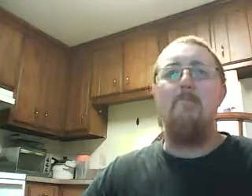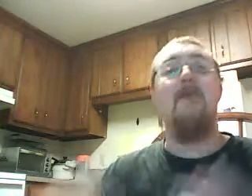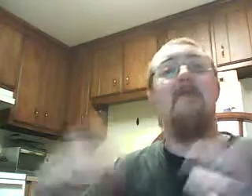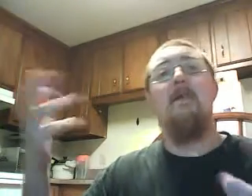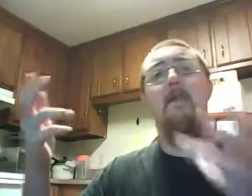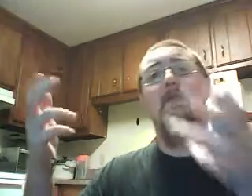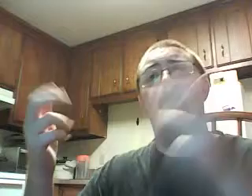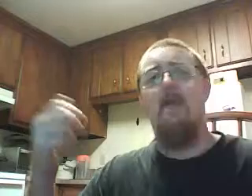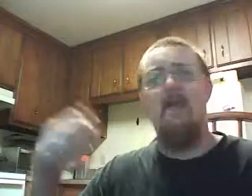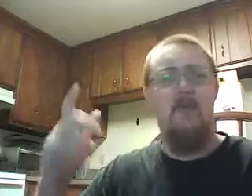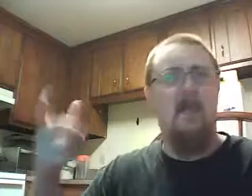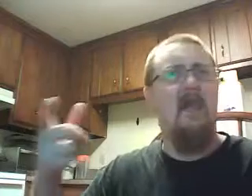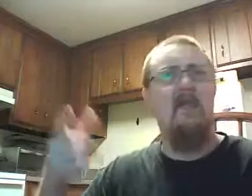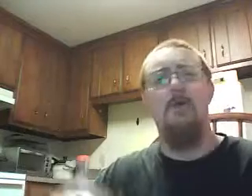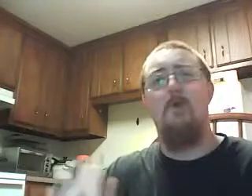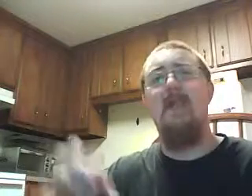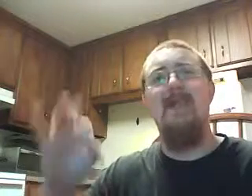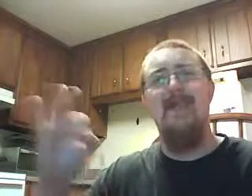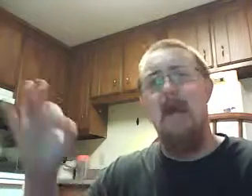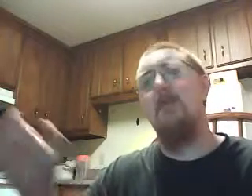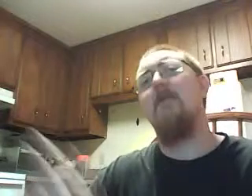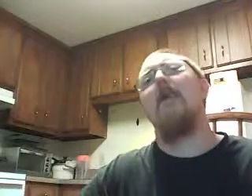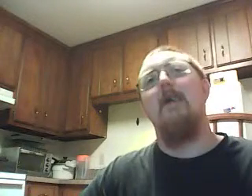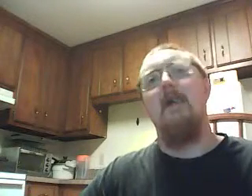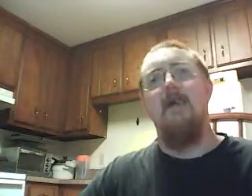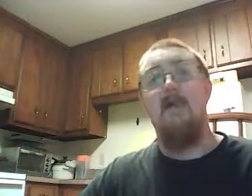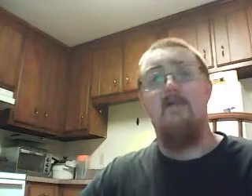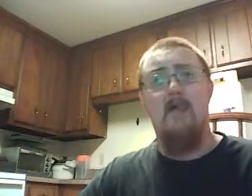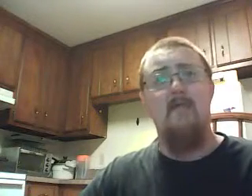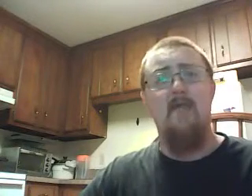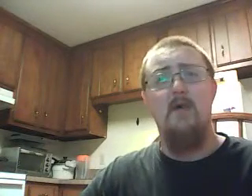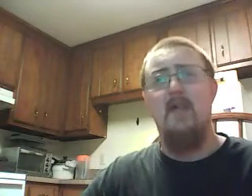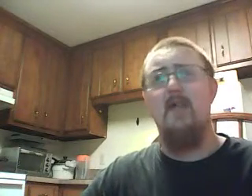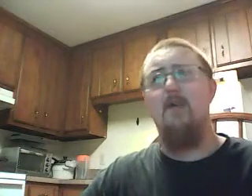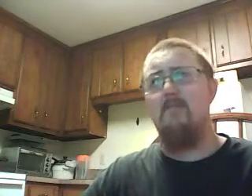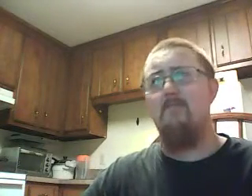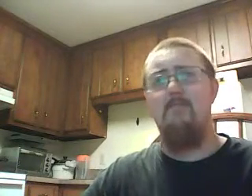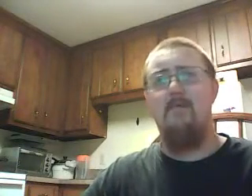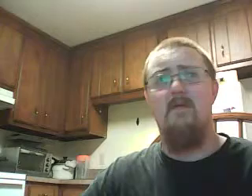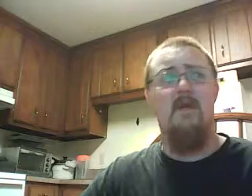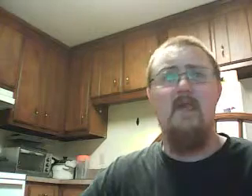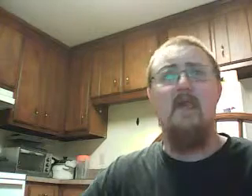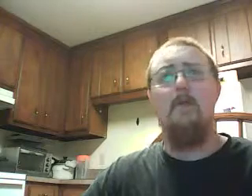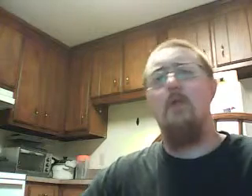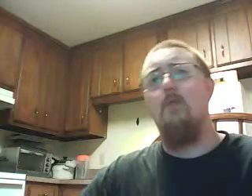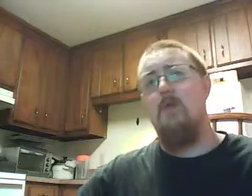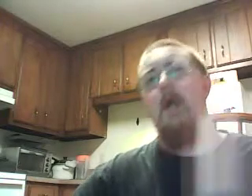Um, I did hear from, I think, Trinking. Trinket Goblin, uh, does a lot of videos and he always is digging through the Goodwill trash.